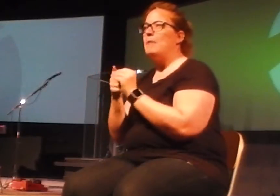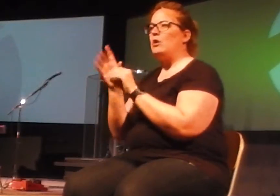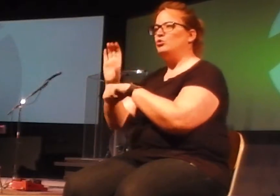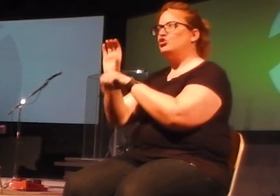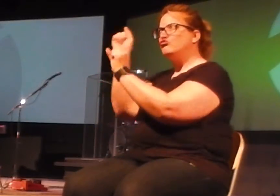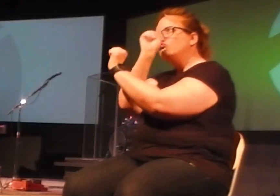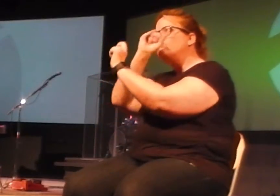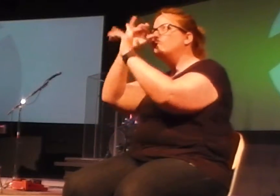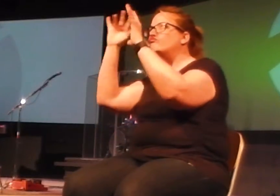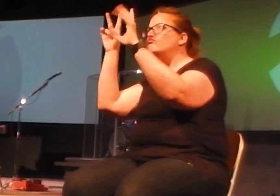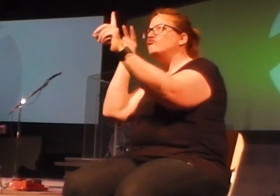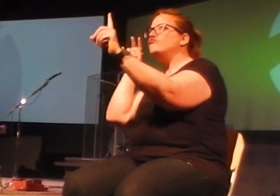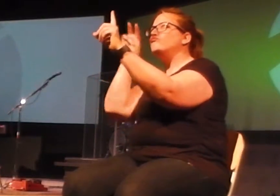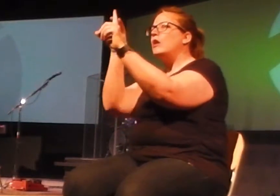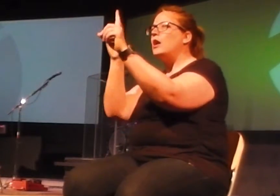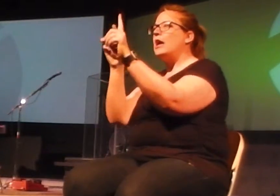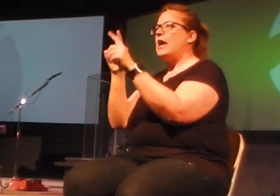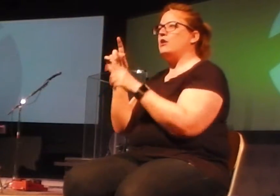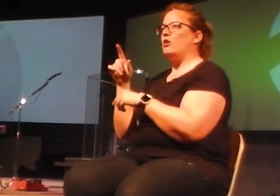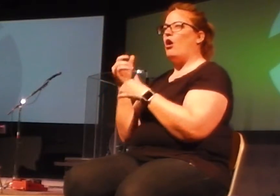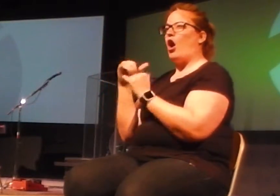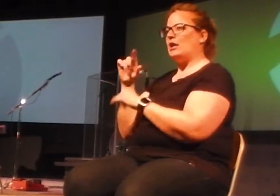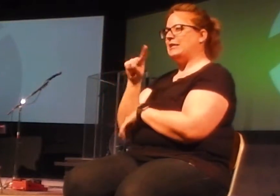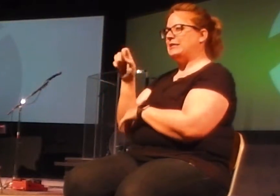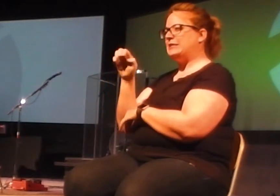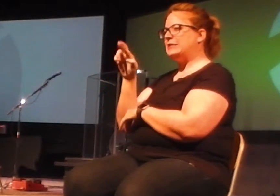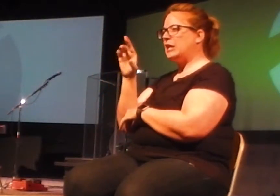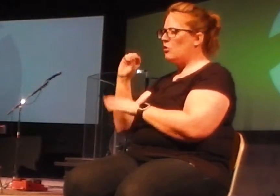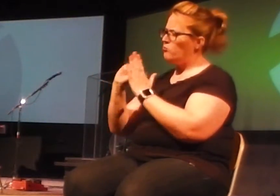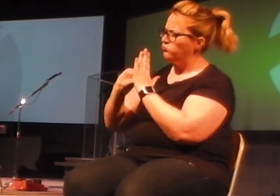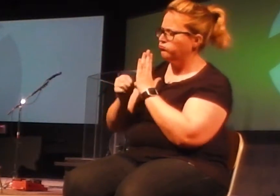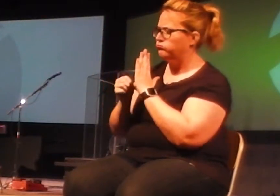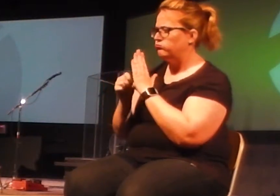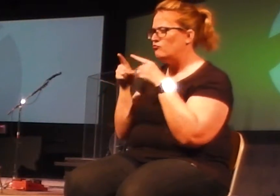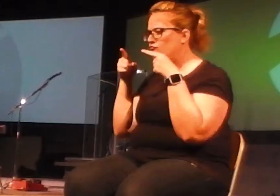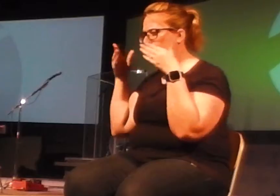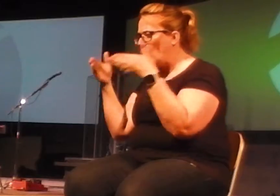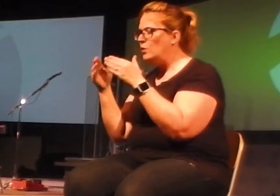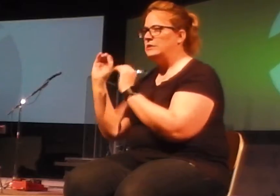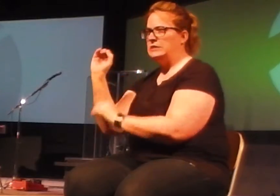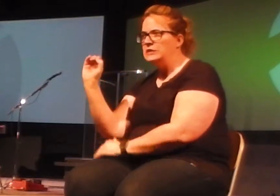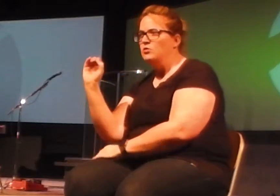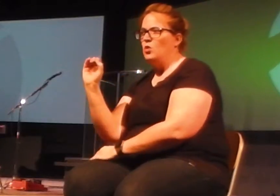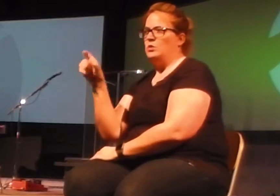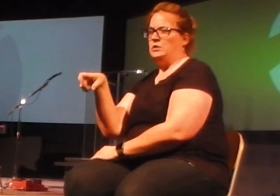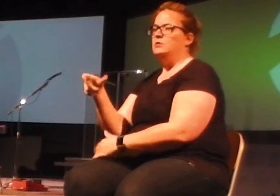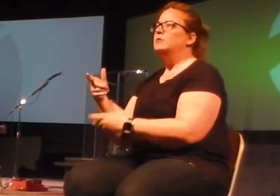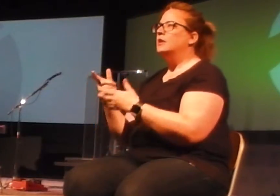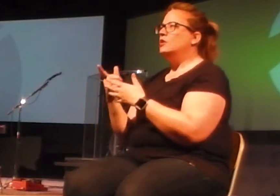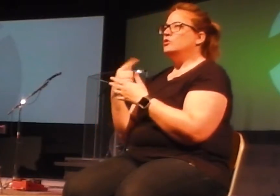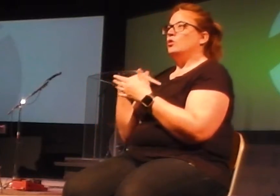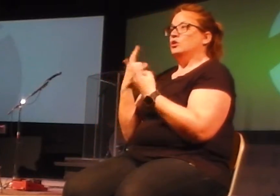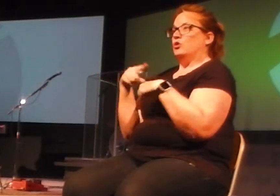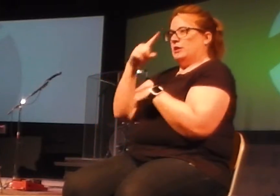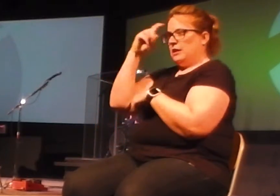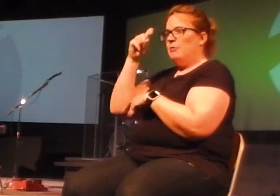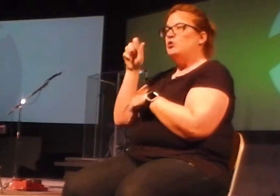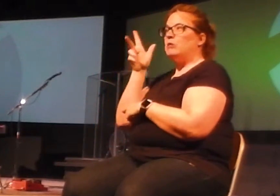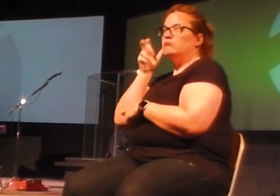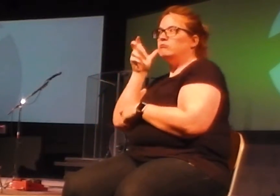emphasis. And so that's going to be an exciting thing, trying to be broadcast this summer while that's happening. So that's basically the